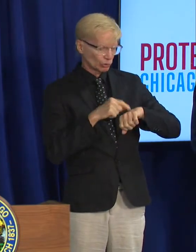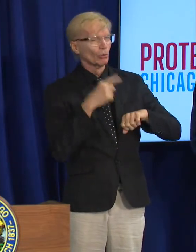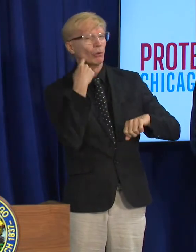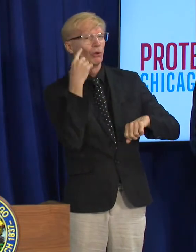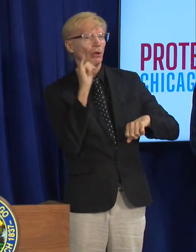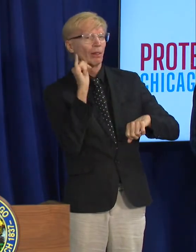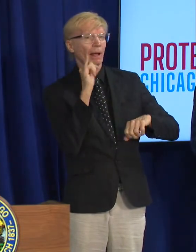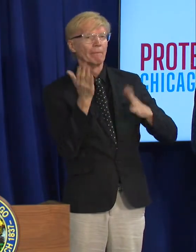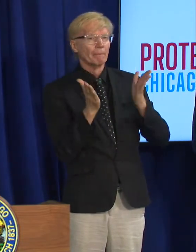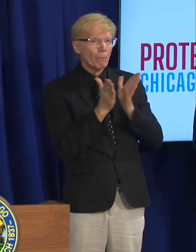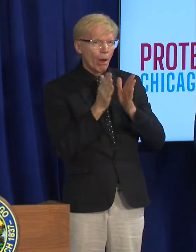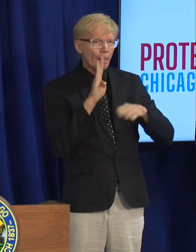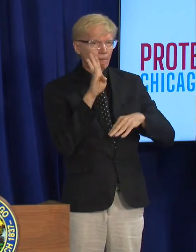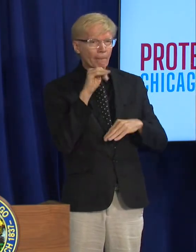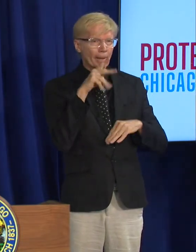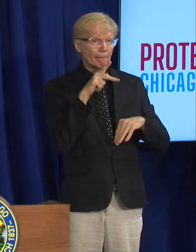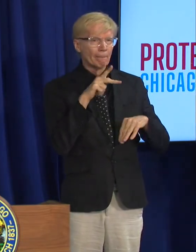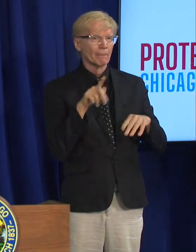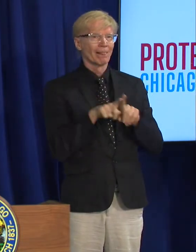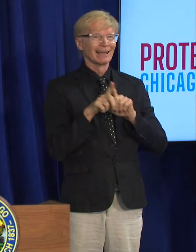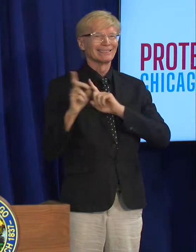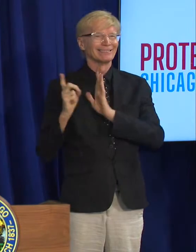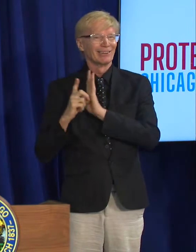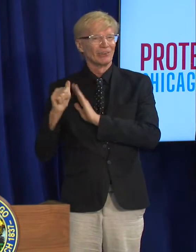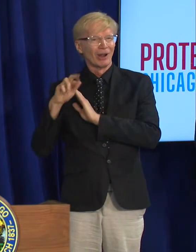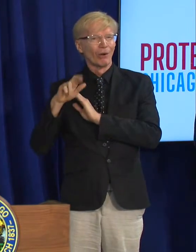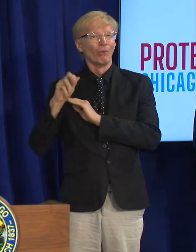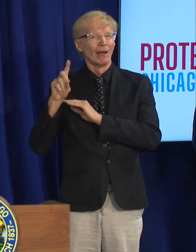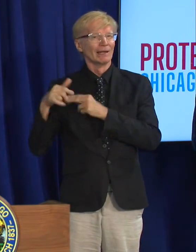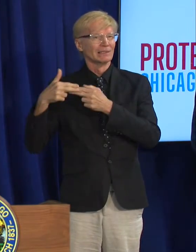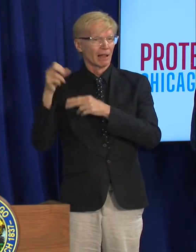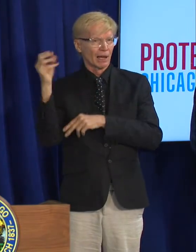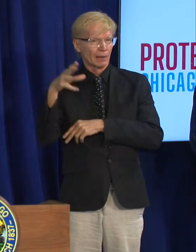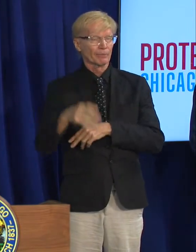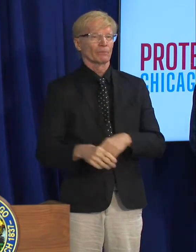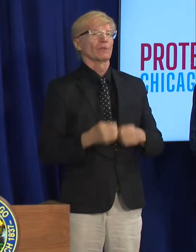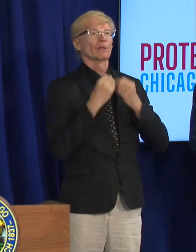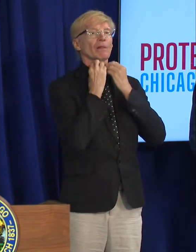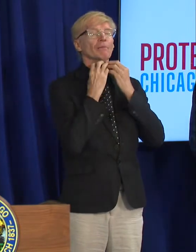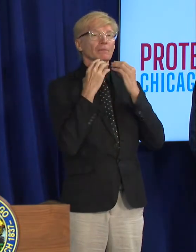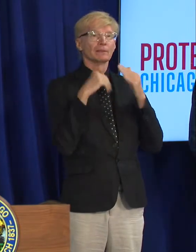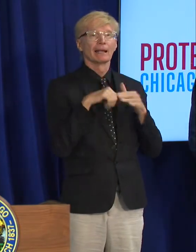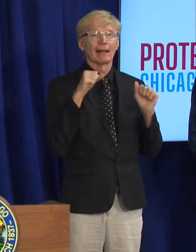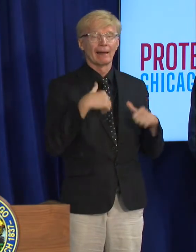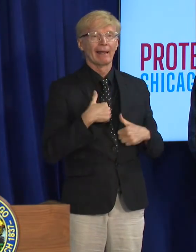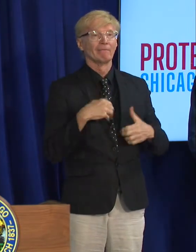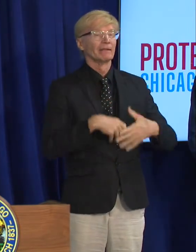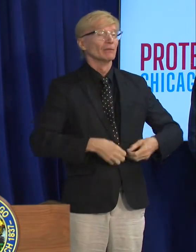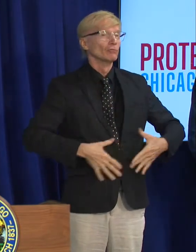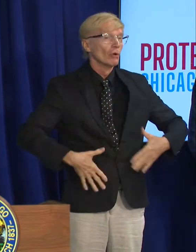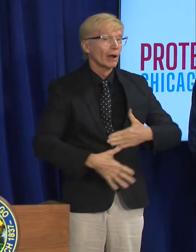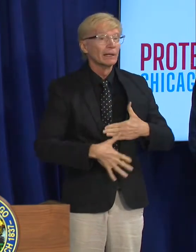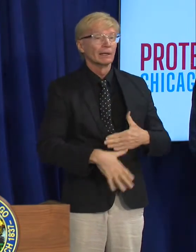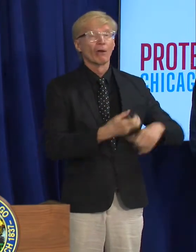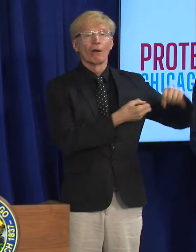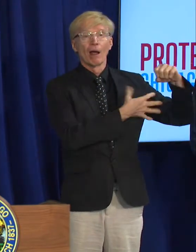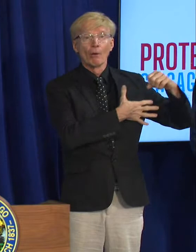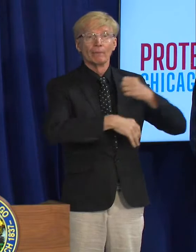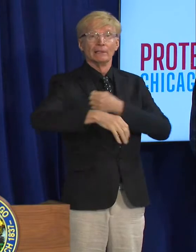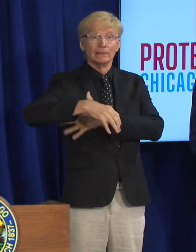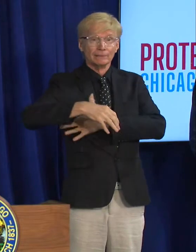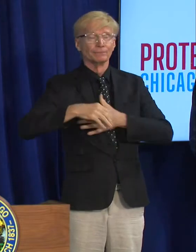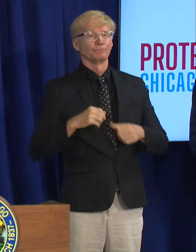can look like some small bumps like Dr. Arwoody showed swollen lymph nodes which can be in the neck can be in the groin can be in the armpits